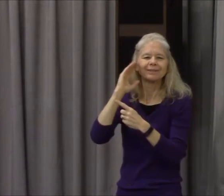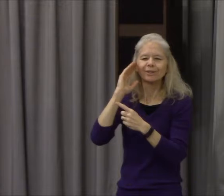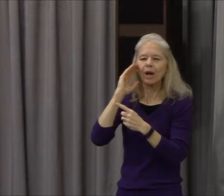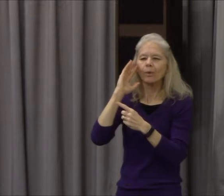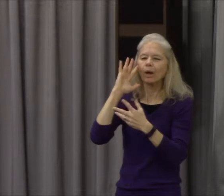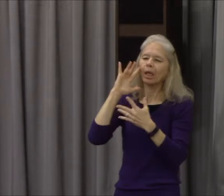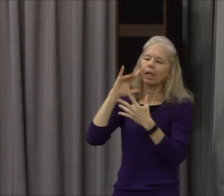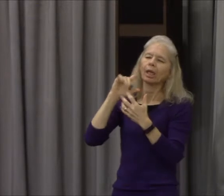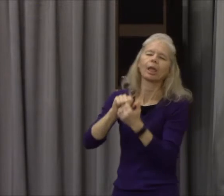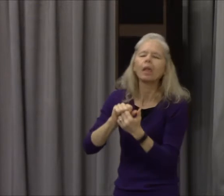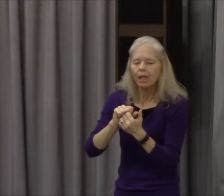he says,